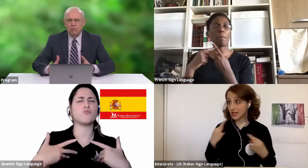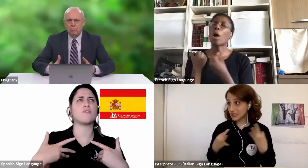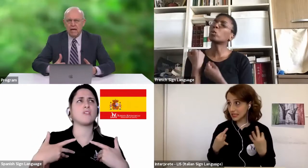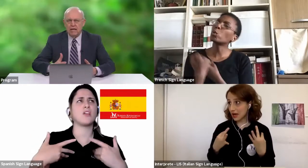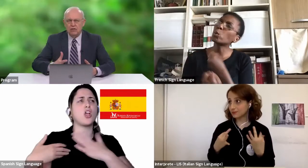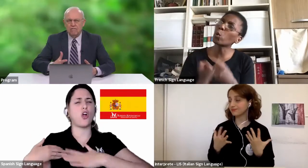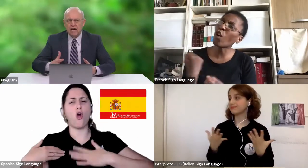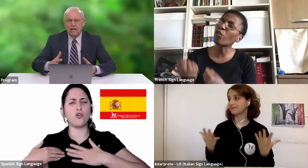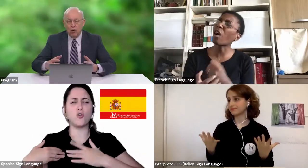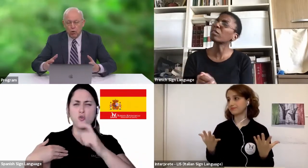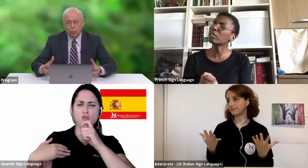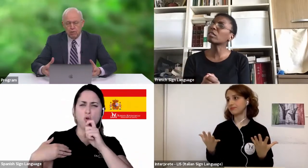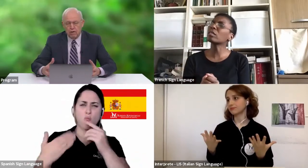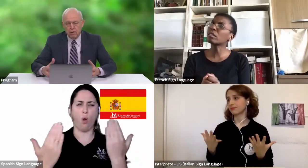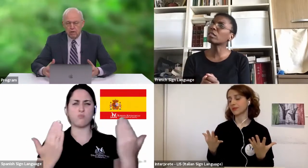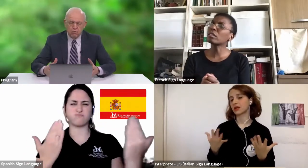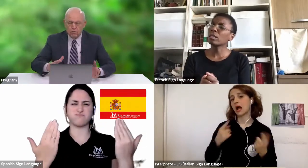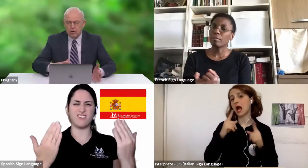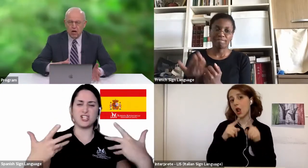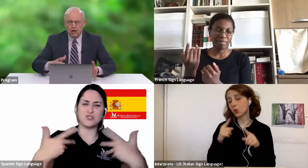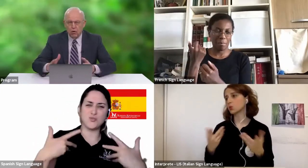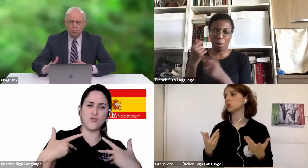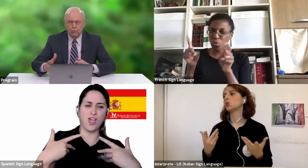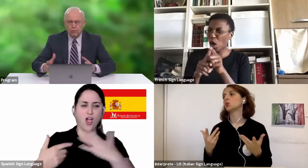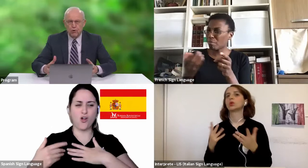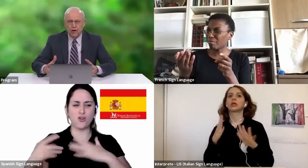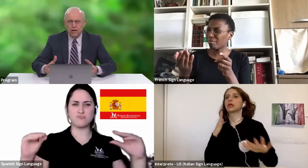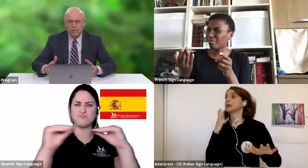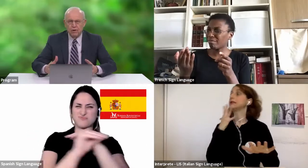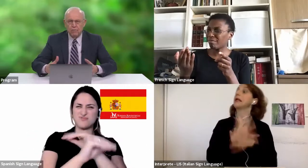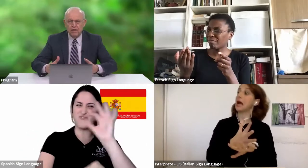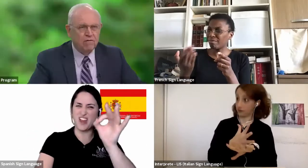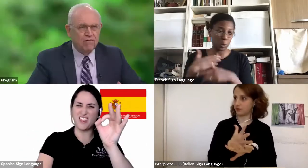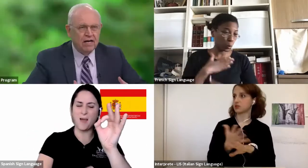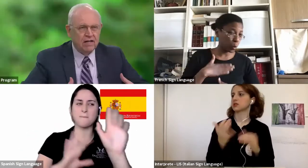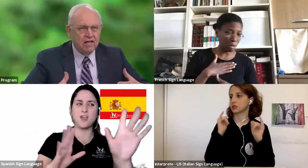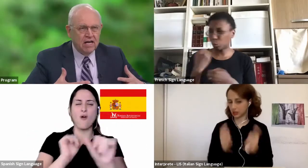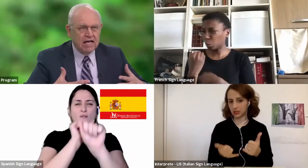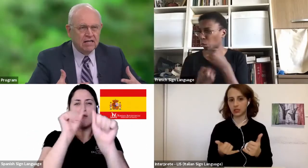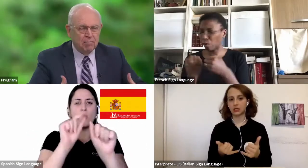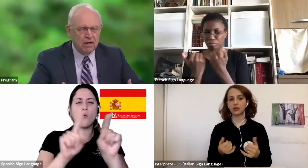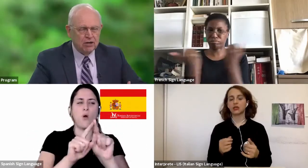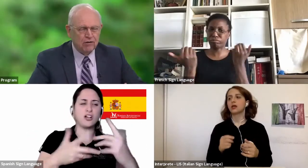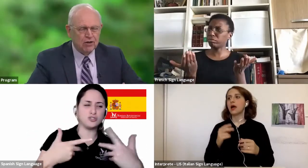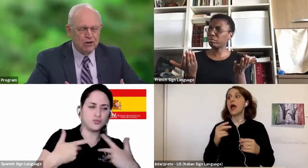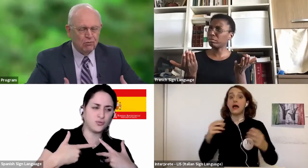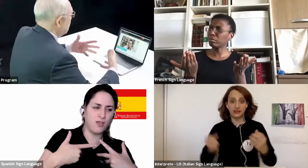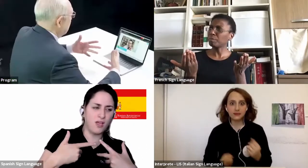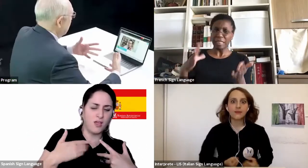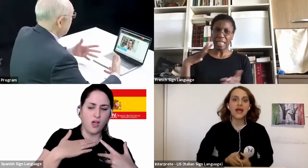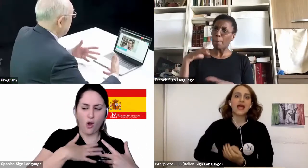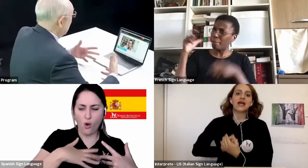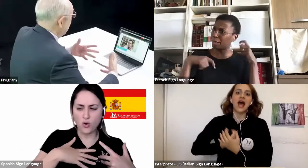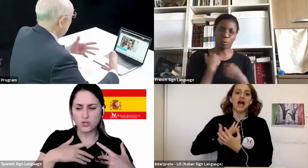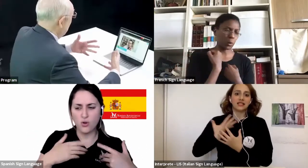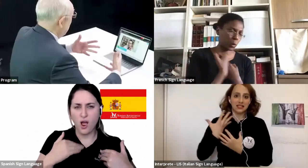are able to manage to find hope, whether we call it hope or joy, we begin to find that in the midst of the situation,